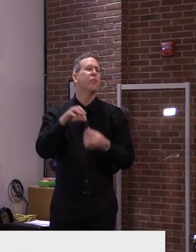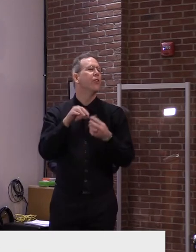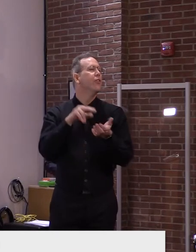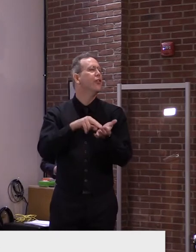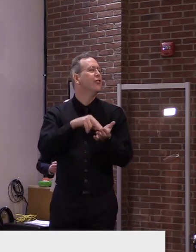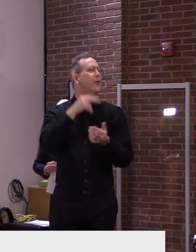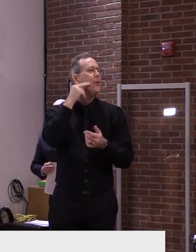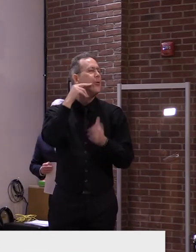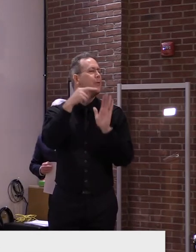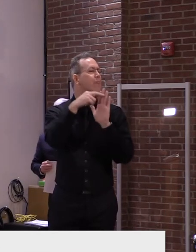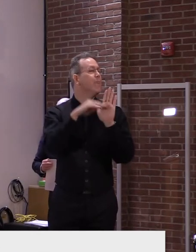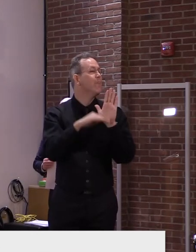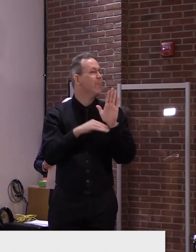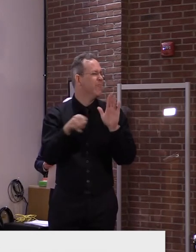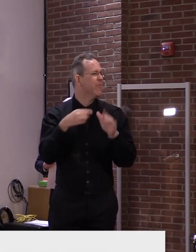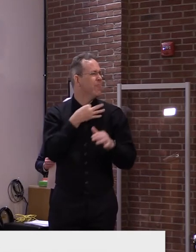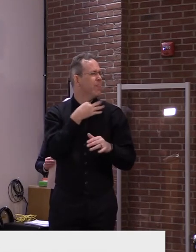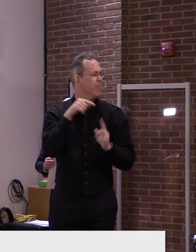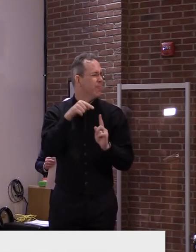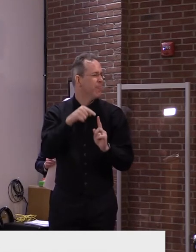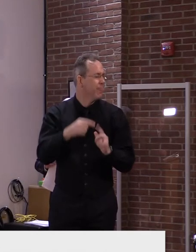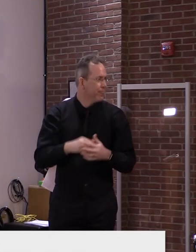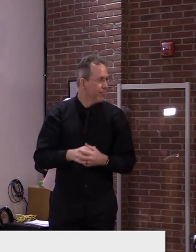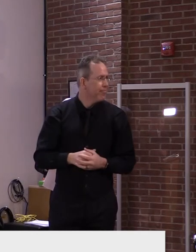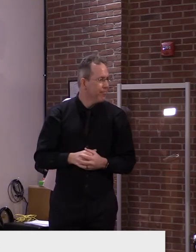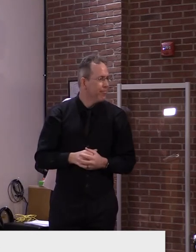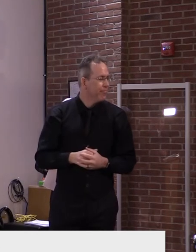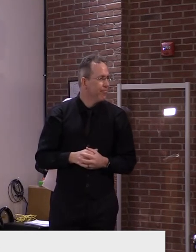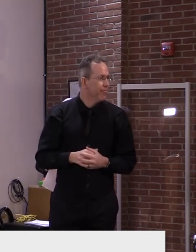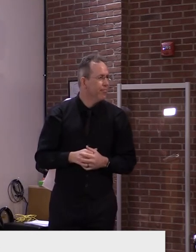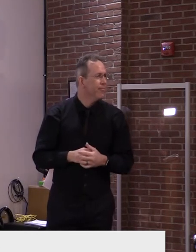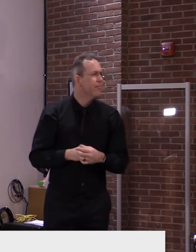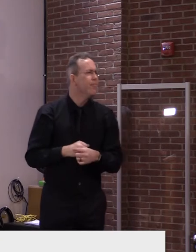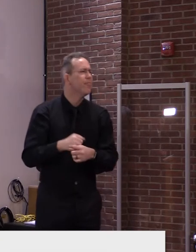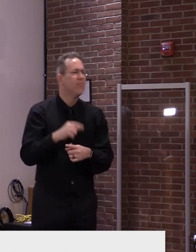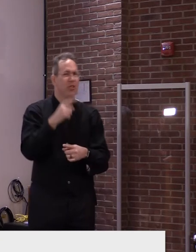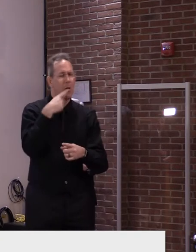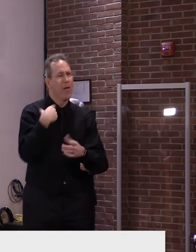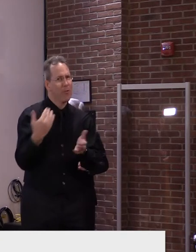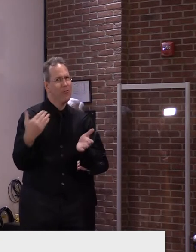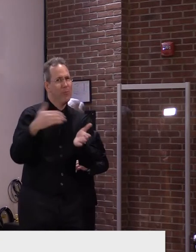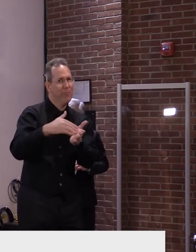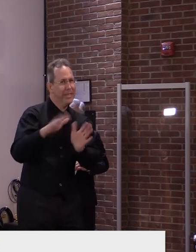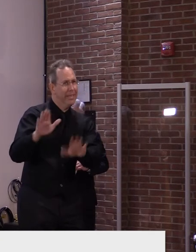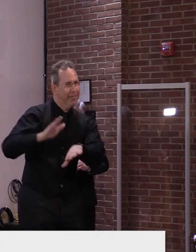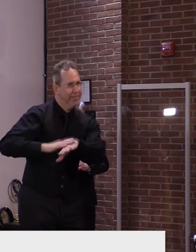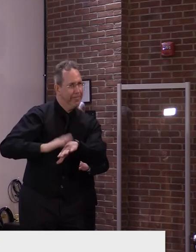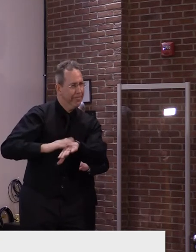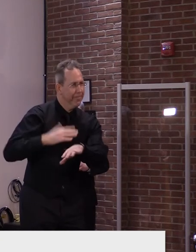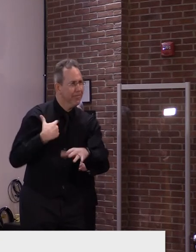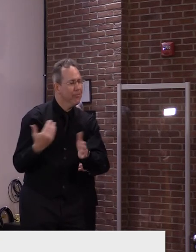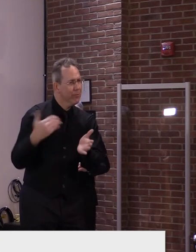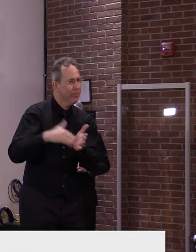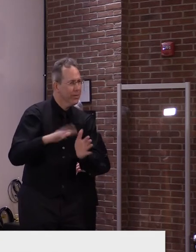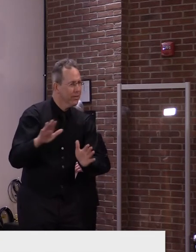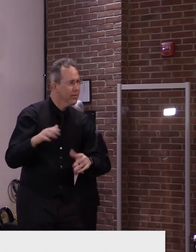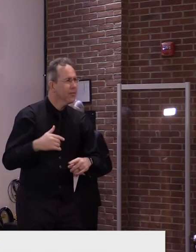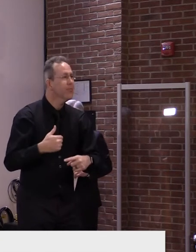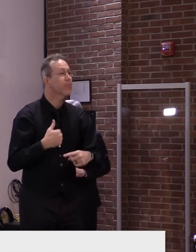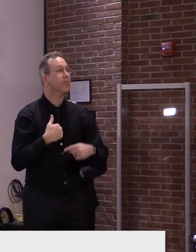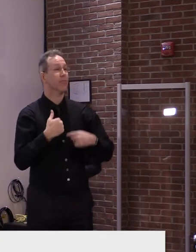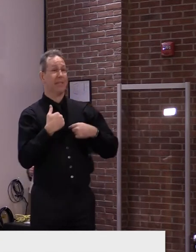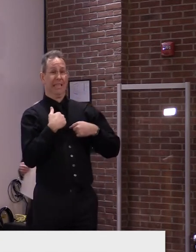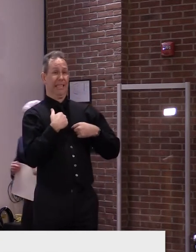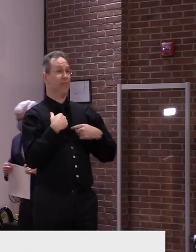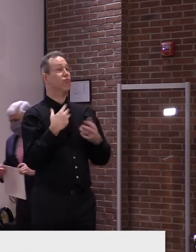was confused. People from outside facilities are, if they are fully vaccinated are now allowed to come into the facilities, if